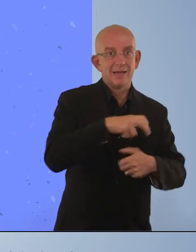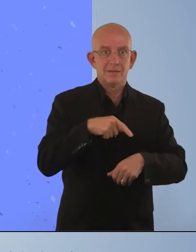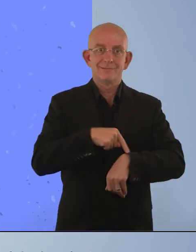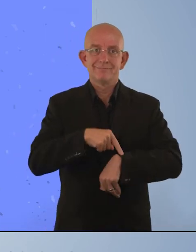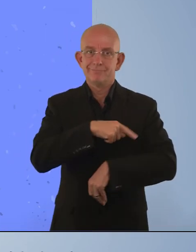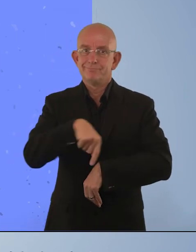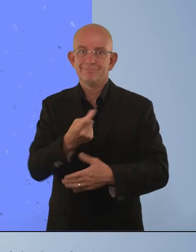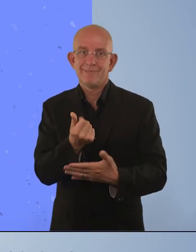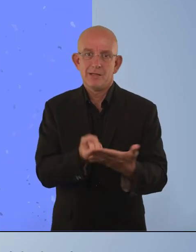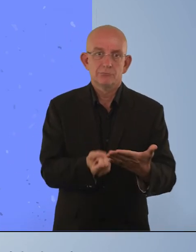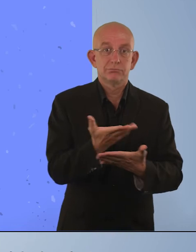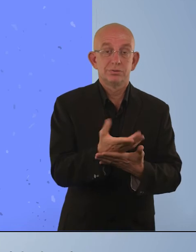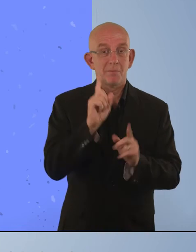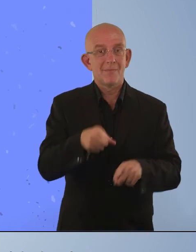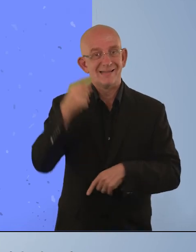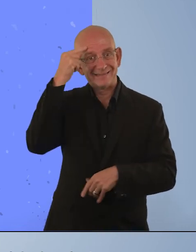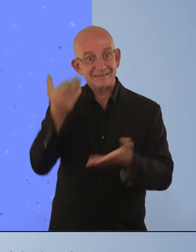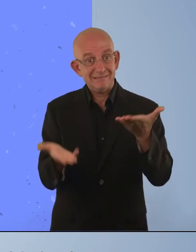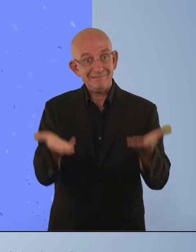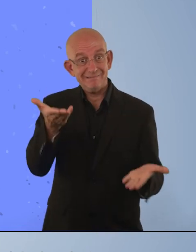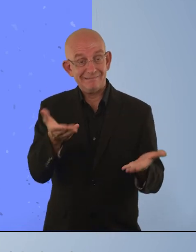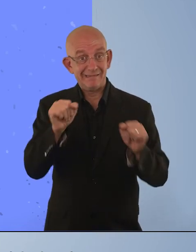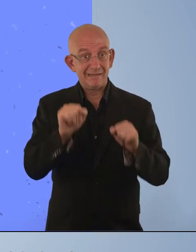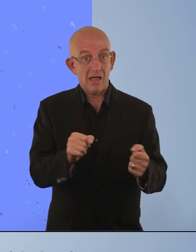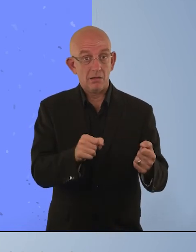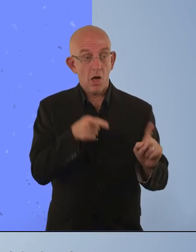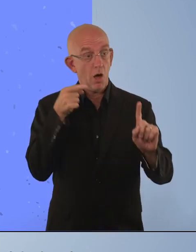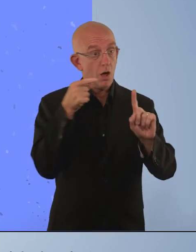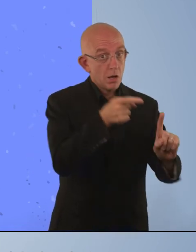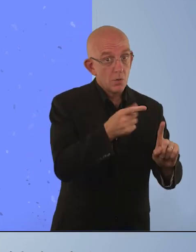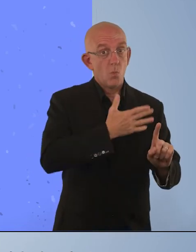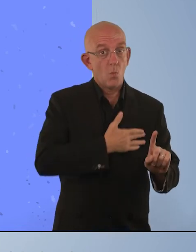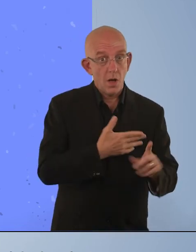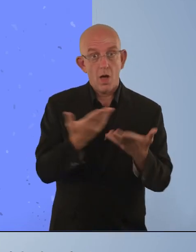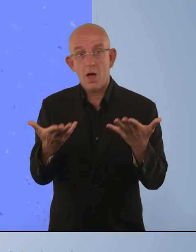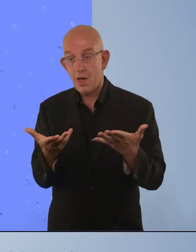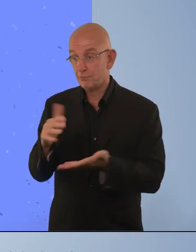costs need to be weighed against the objectives of the data collection and the resources available.